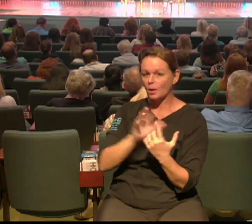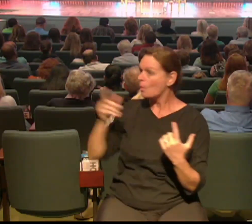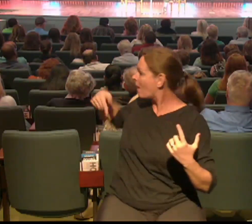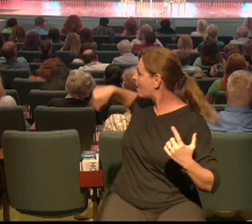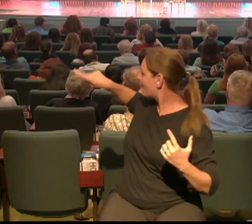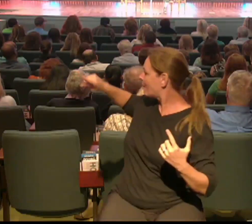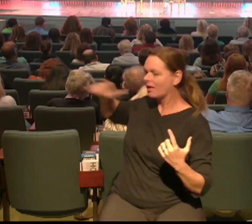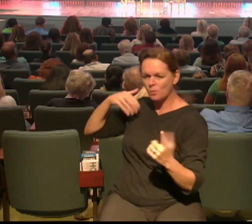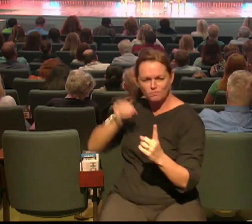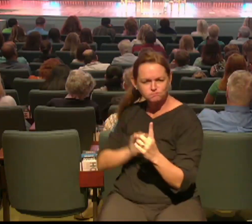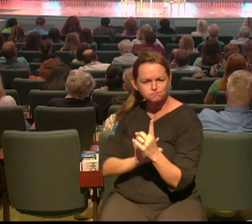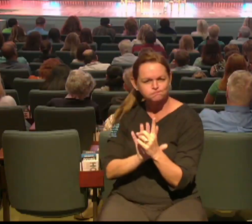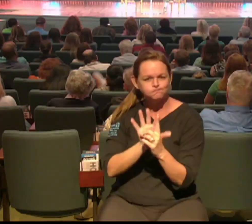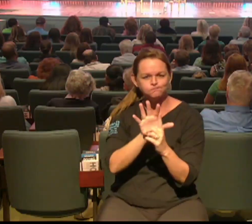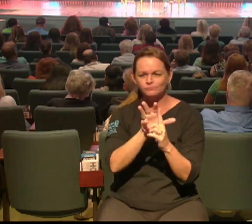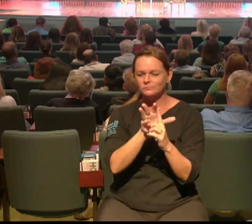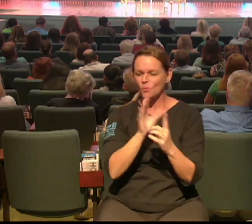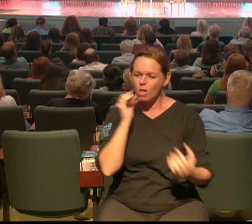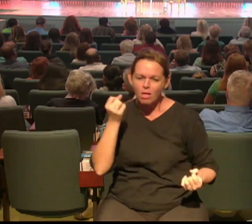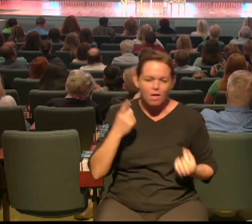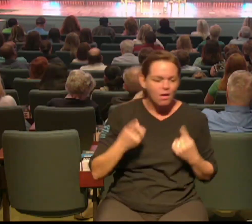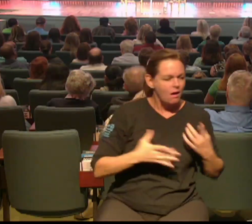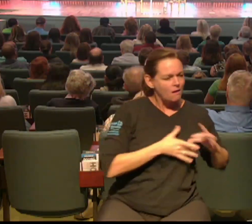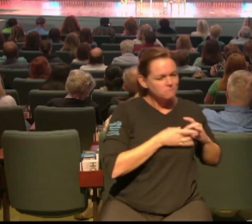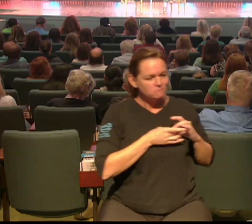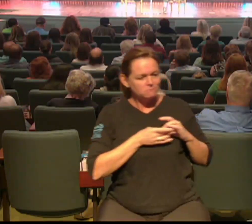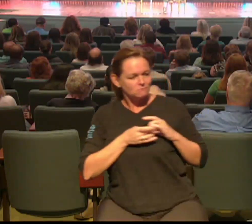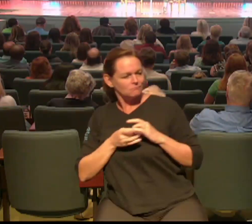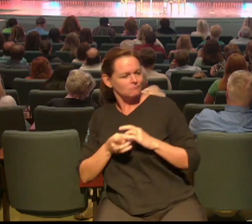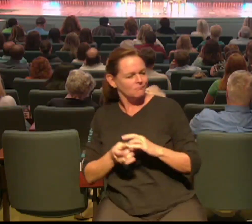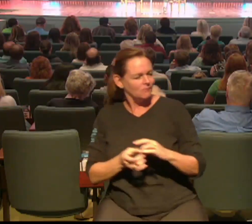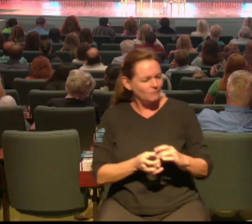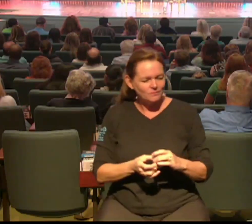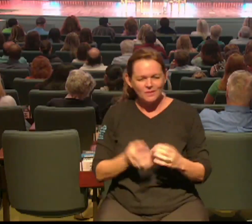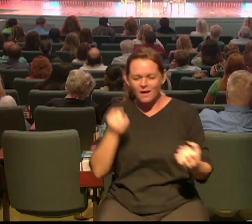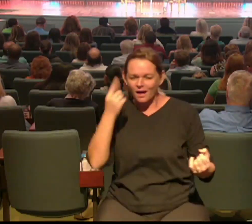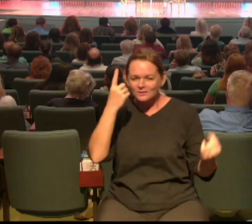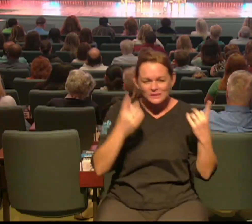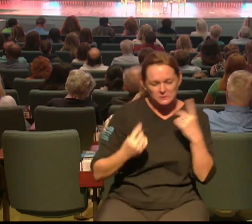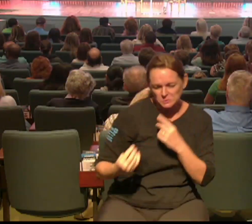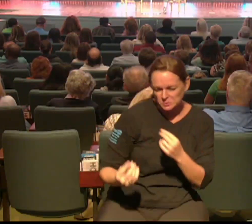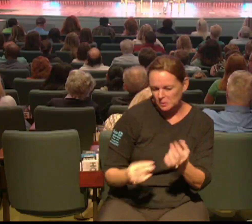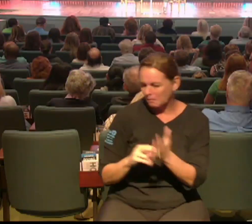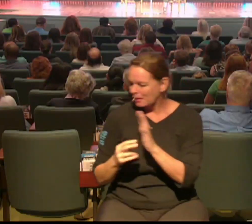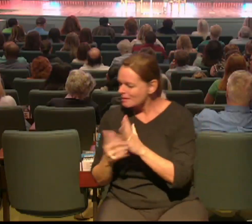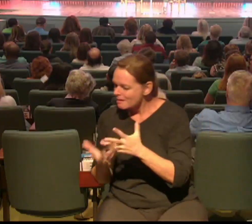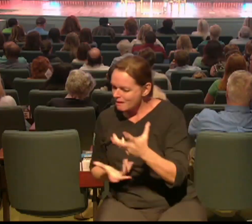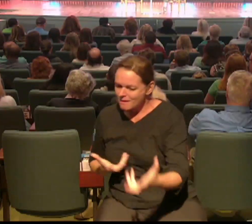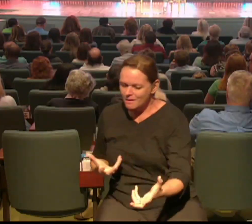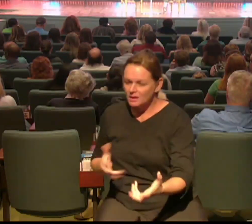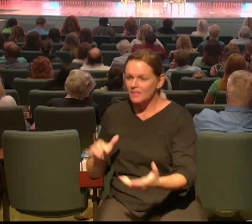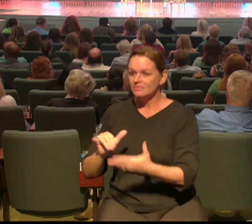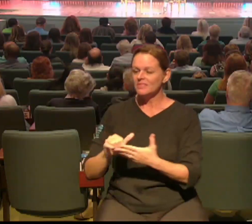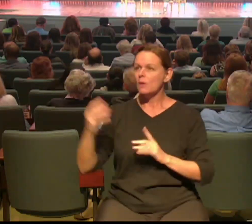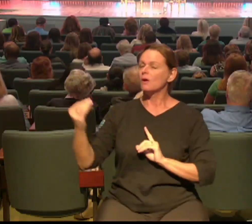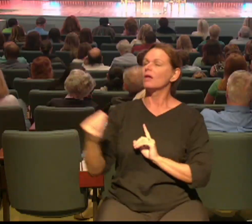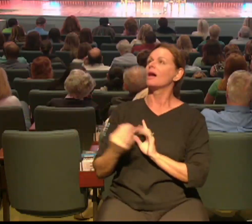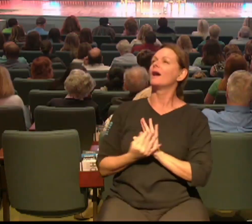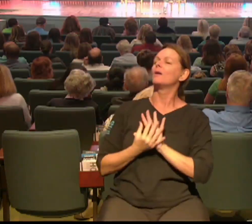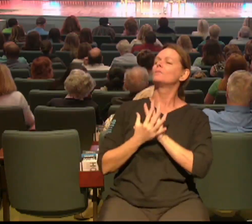to give them purpose you don't have to decide you know what what they need they can come into the presence of the Jesus that knows